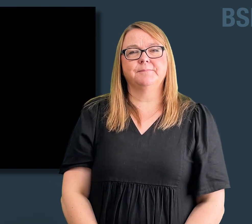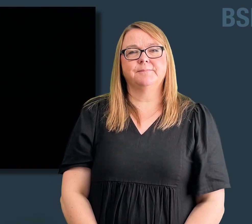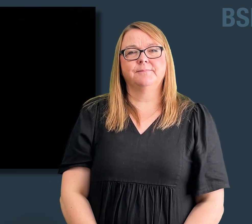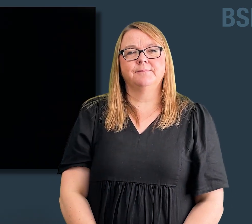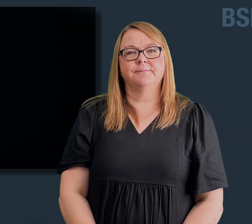Amen.